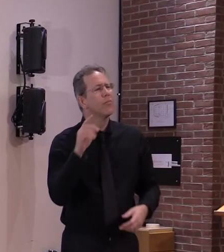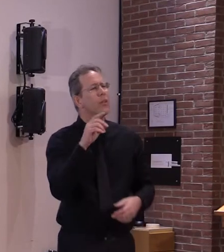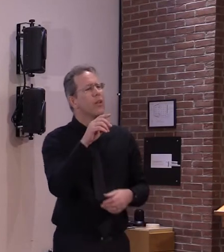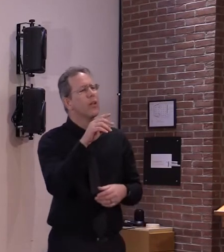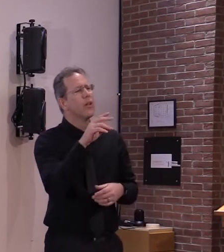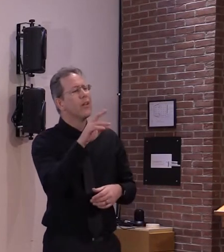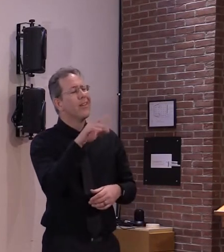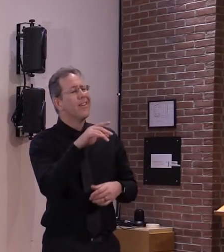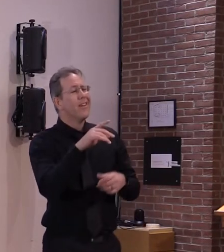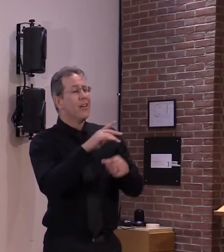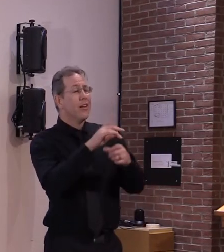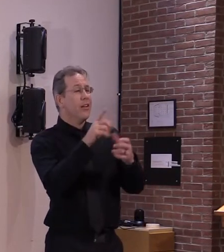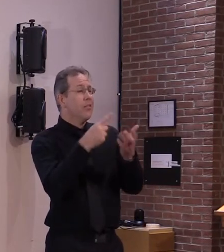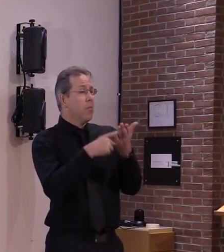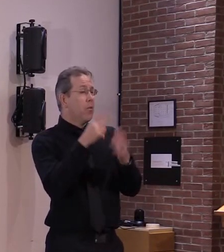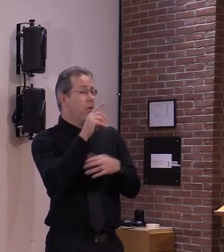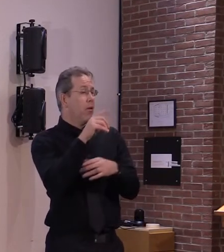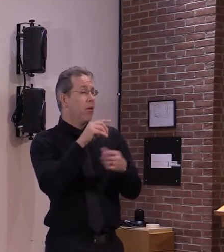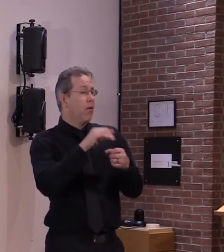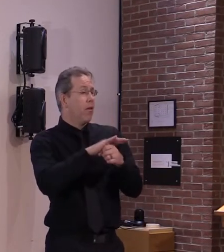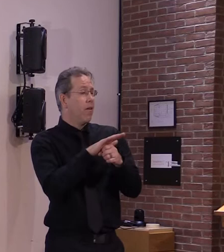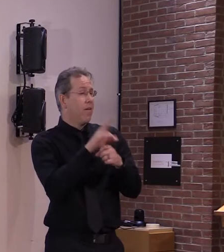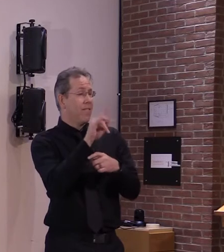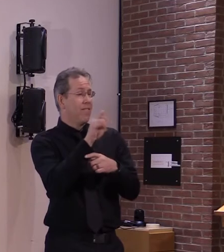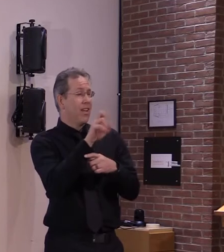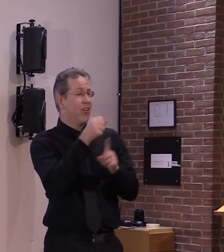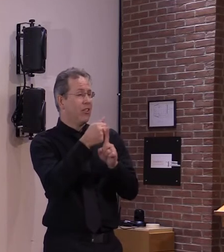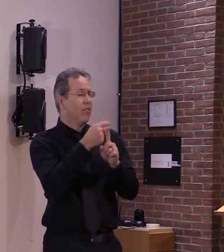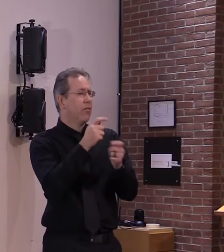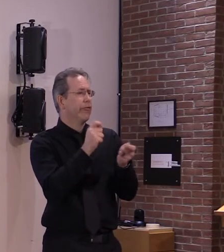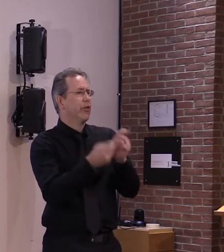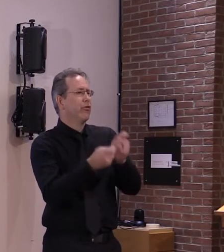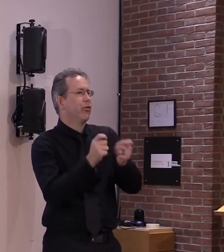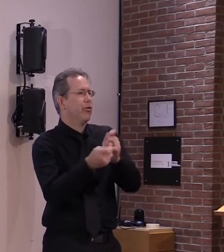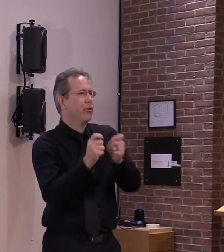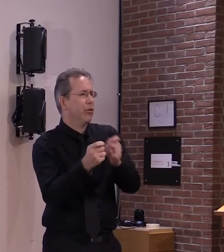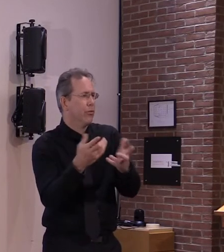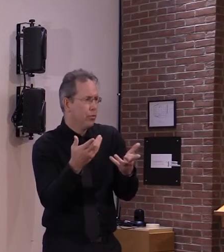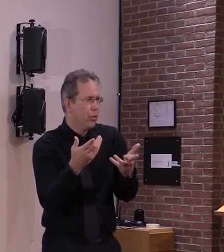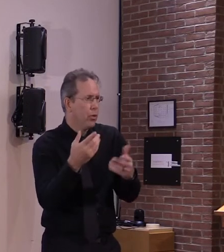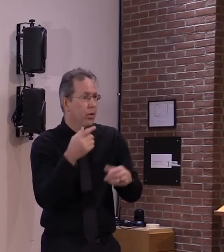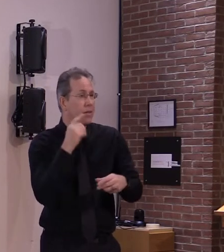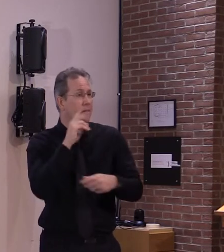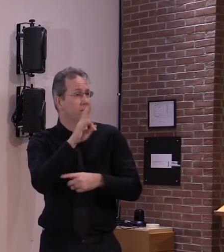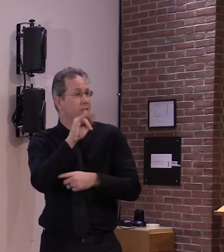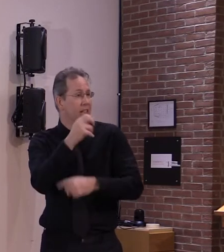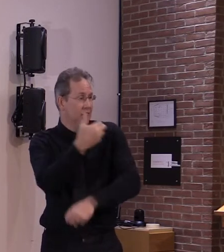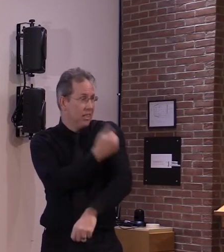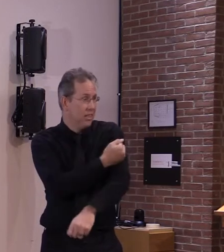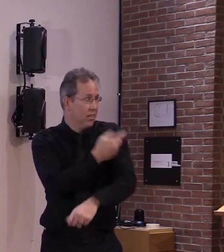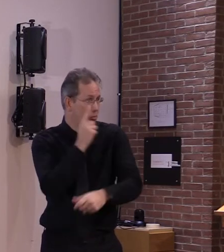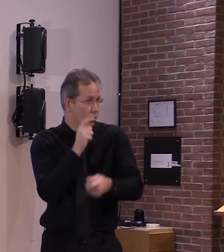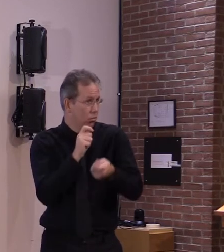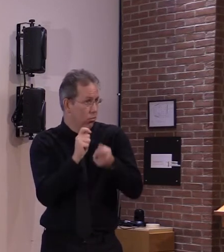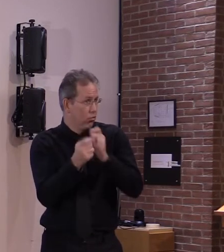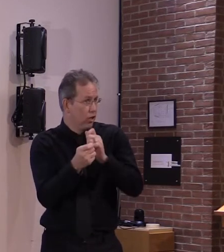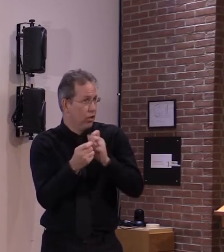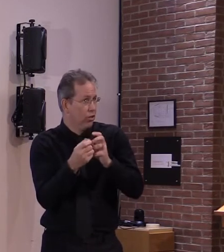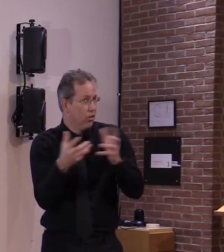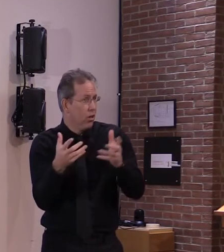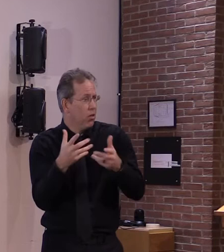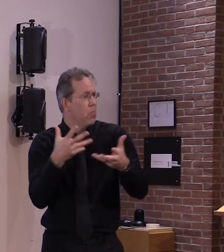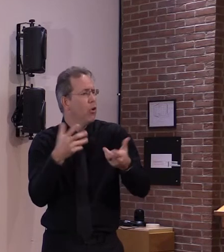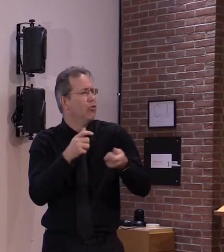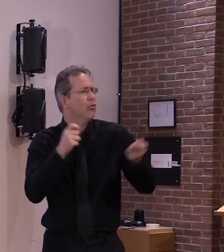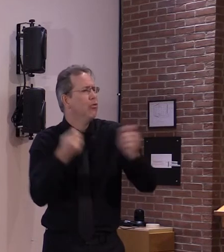so you're probably pivoting off of the report that just came out in the last 24 hours about um a mutation that